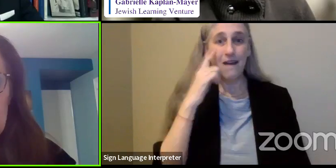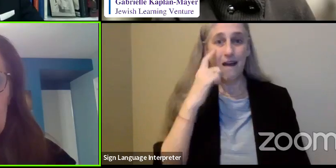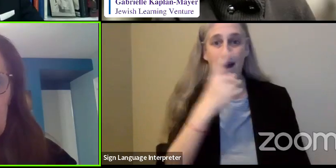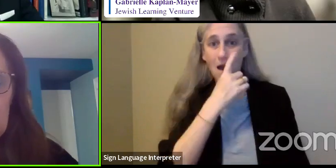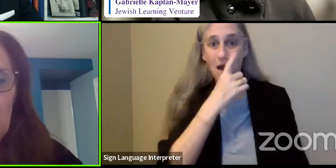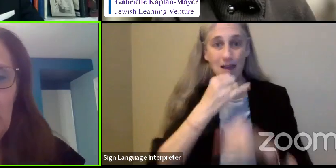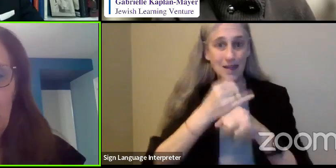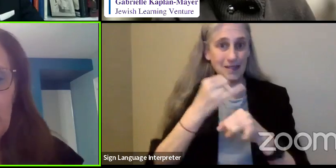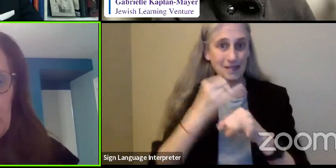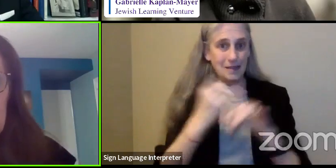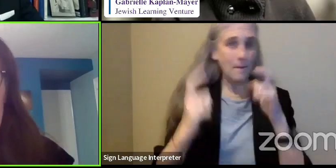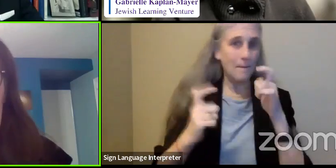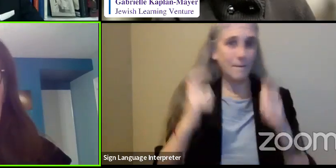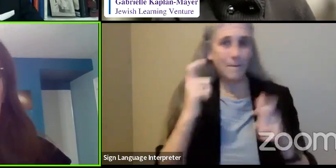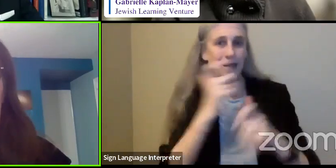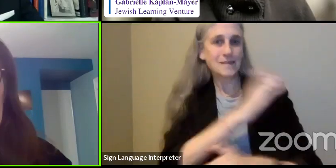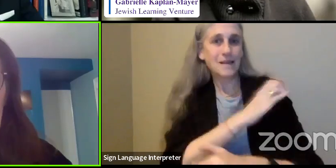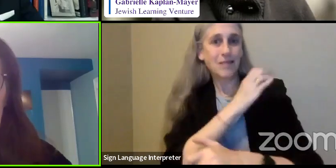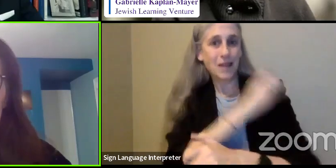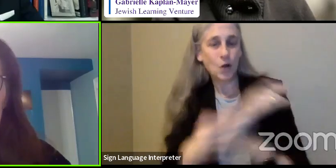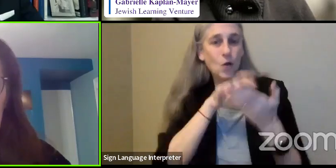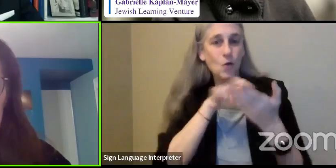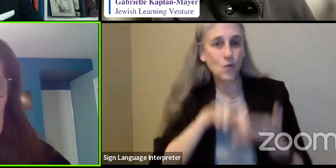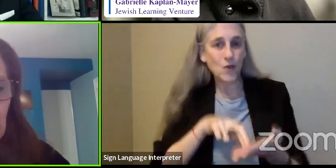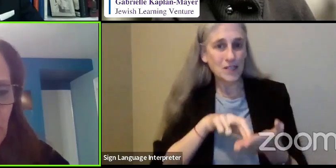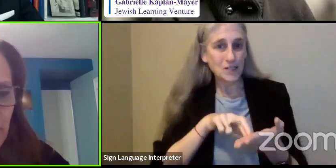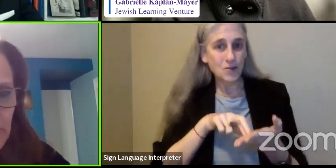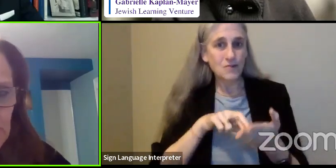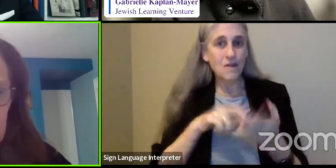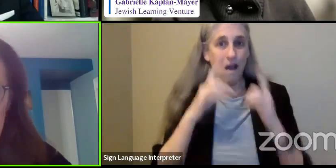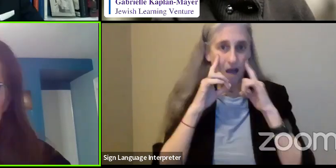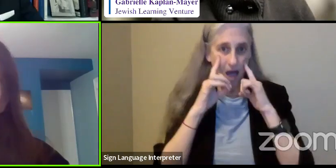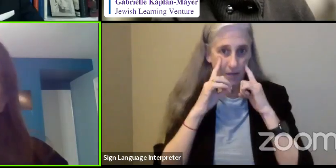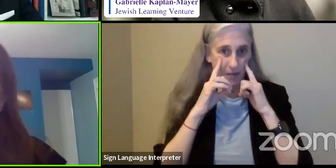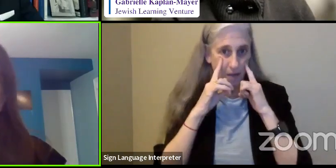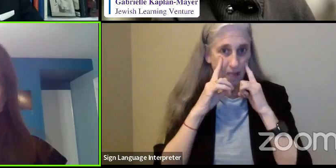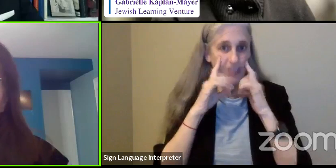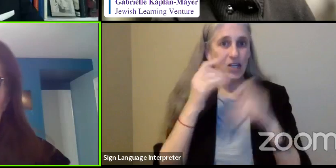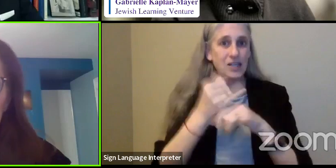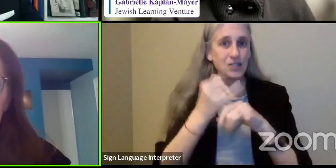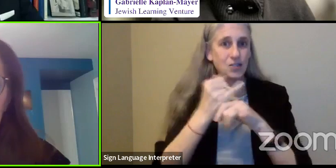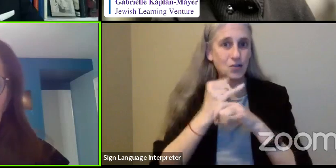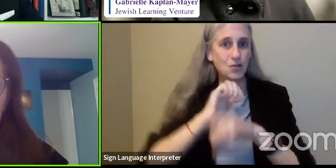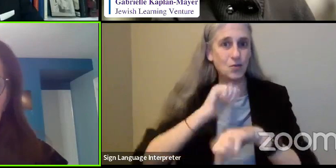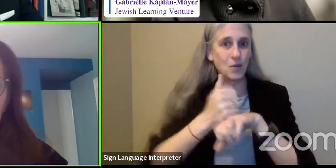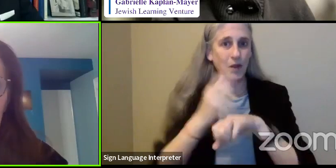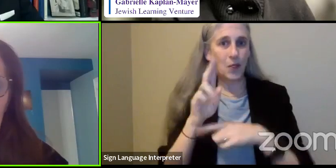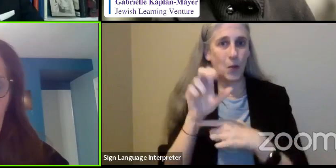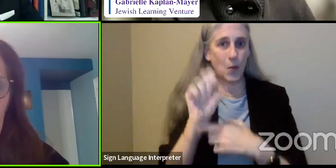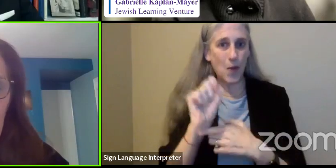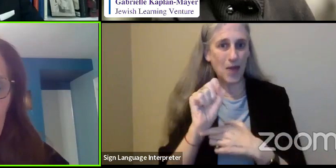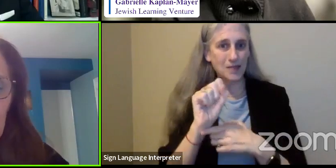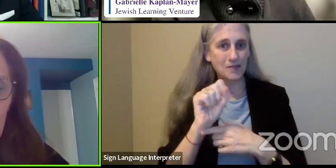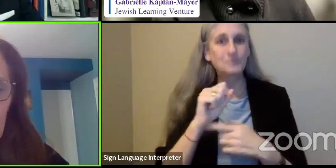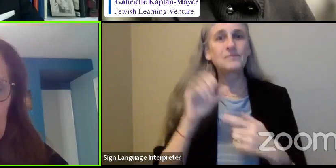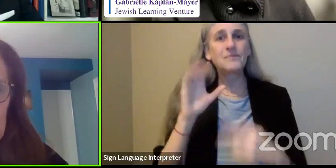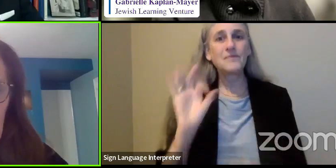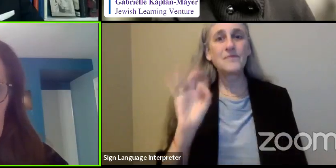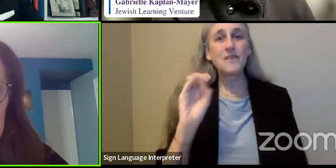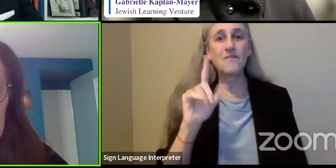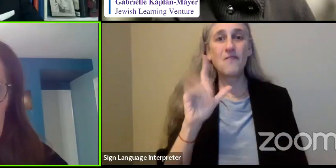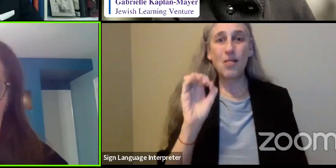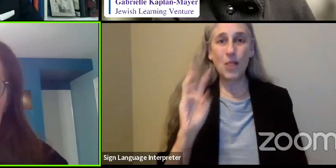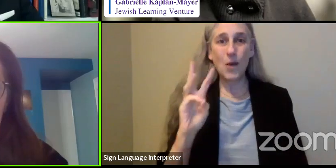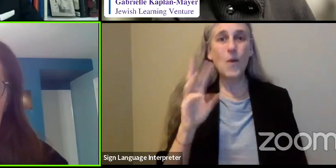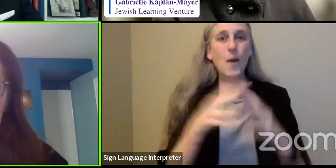the largest clinical and research enterprise in ophthalmology in the United States. He is a fellow of the American Academy of Arts